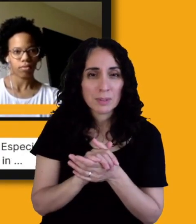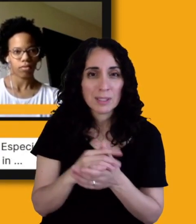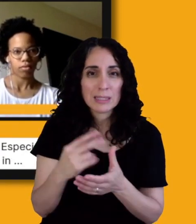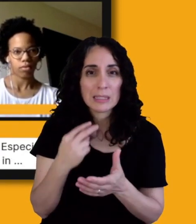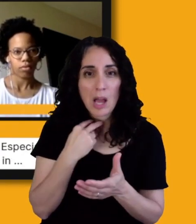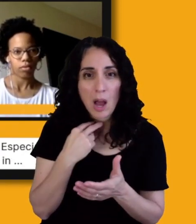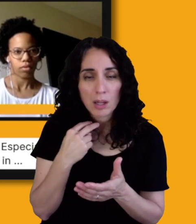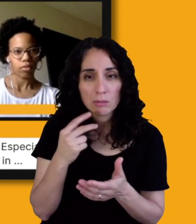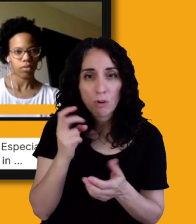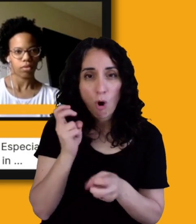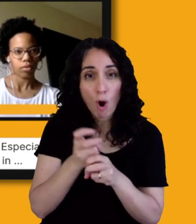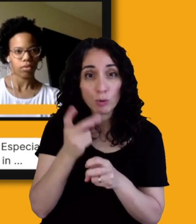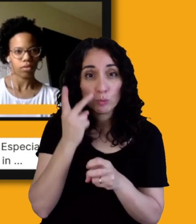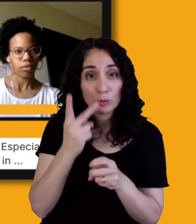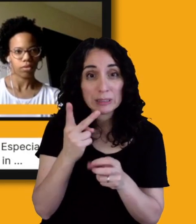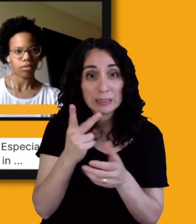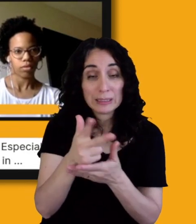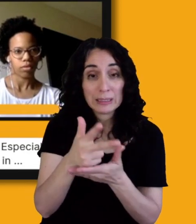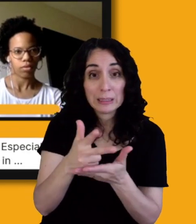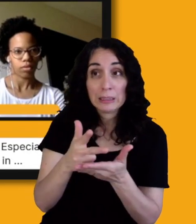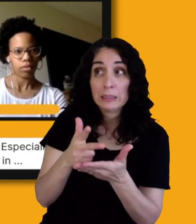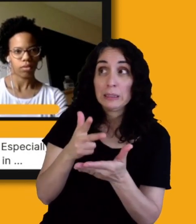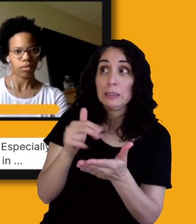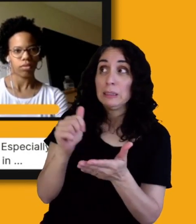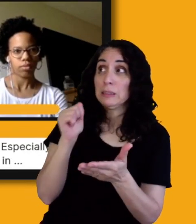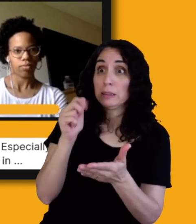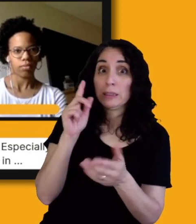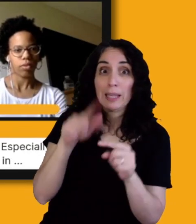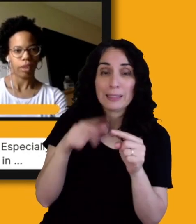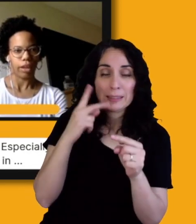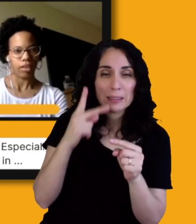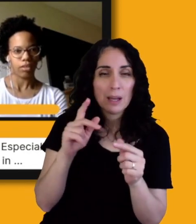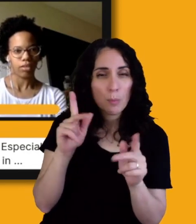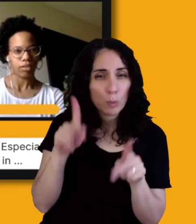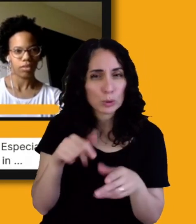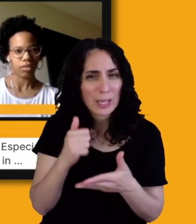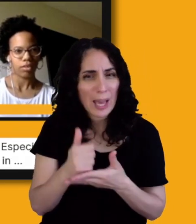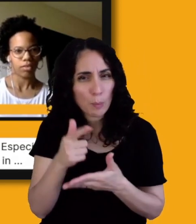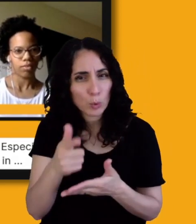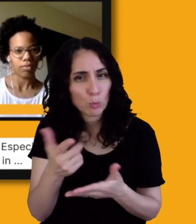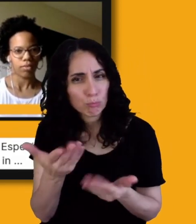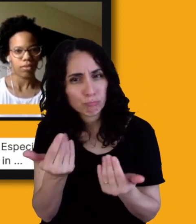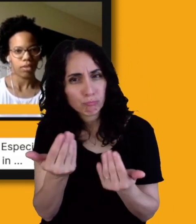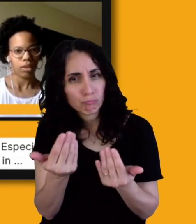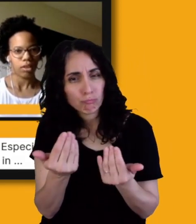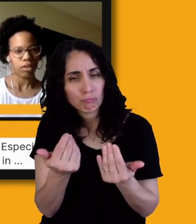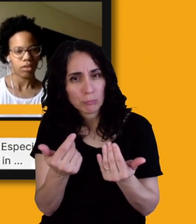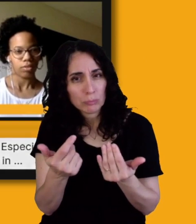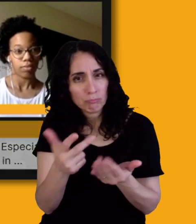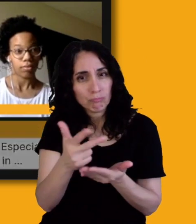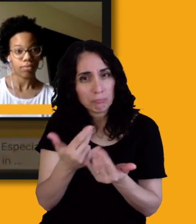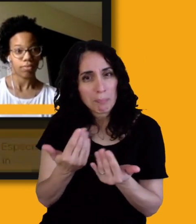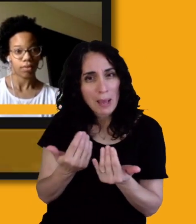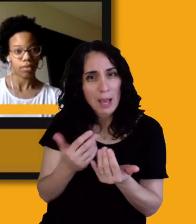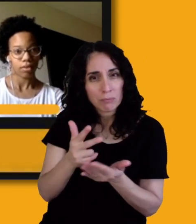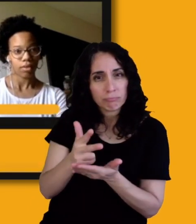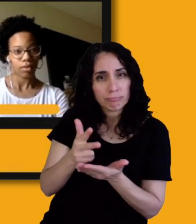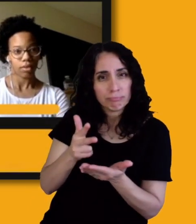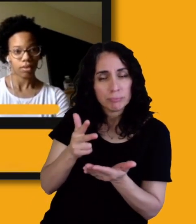somebody helping you get down the stairs? You know, we're all trying, we're, you know, we, we're, we're comfortable. I'm comfortable. A driver is comfortable